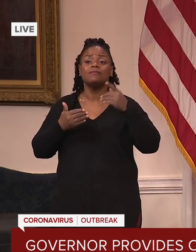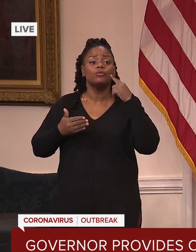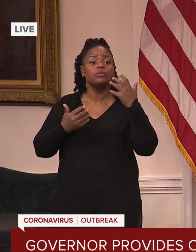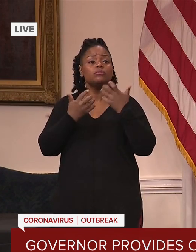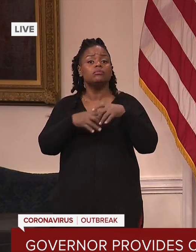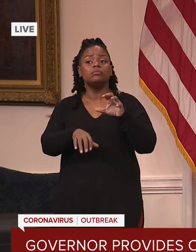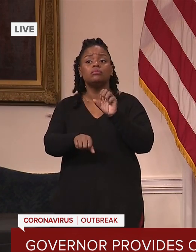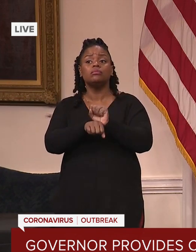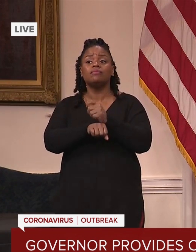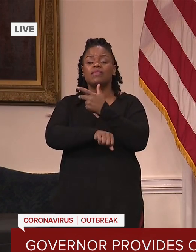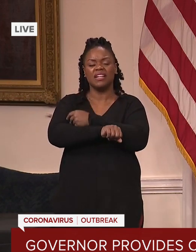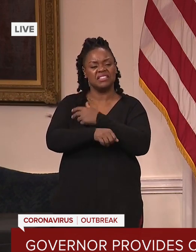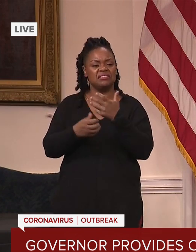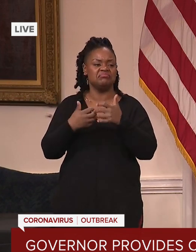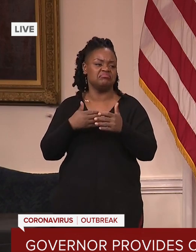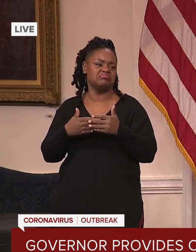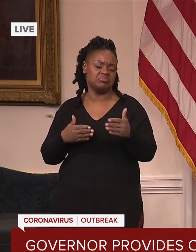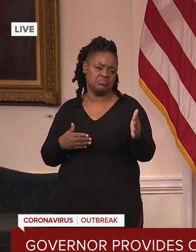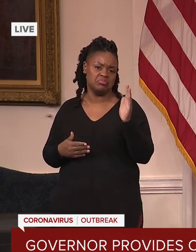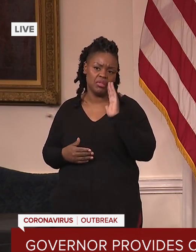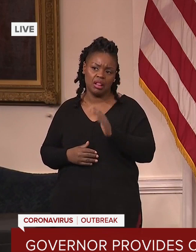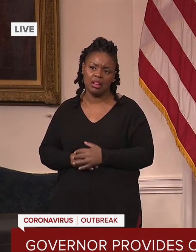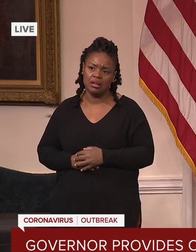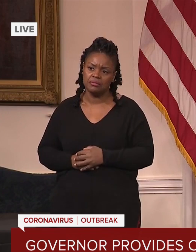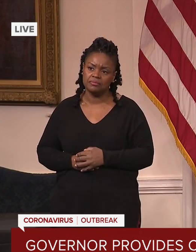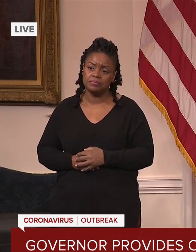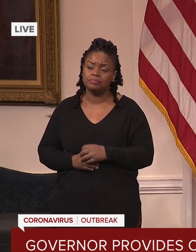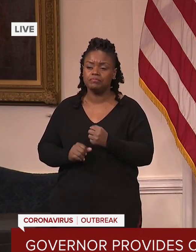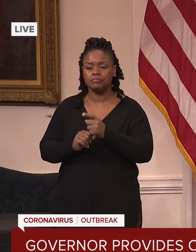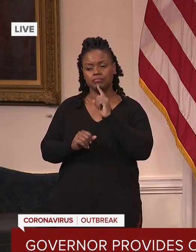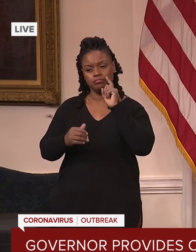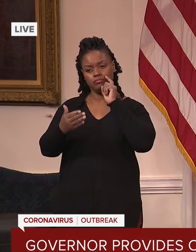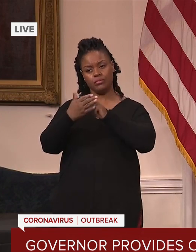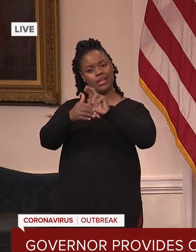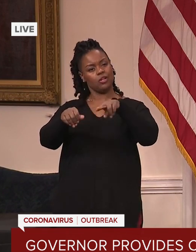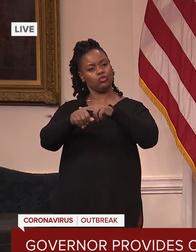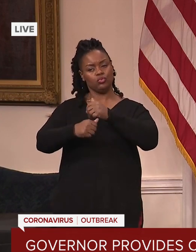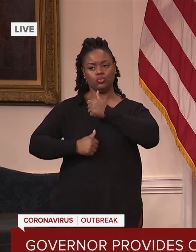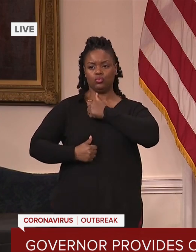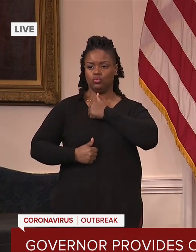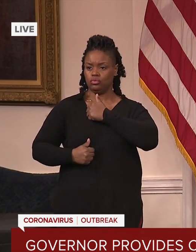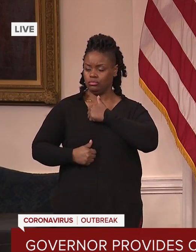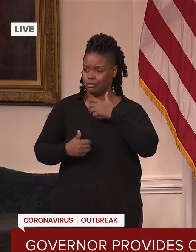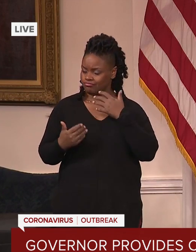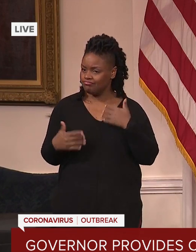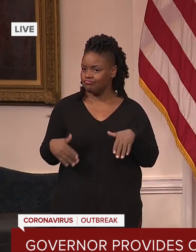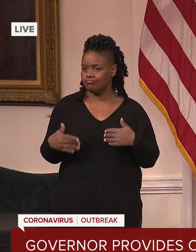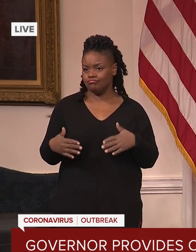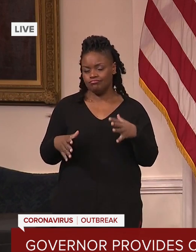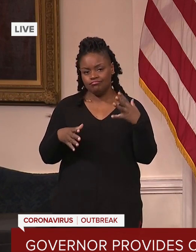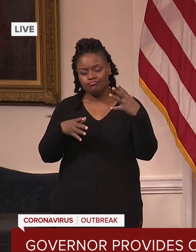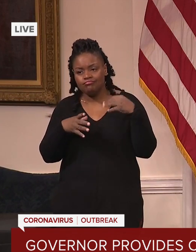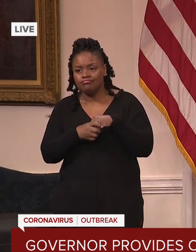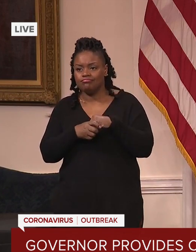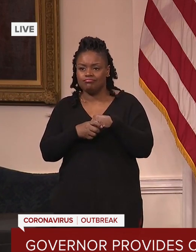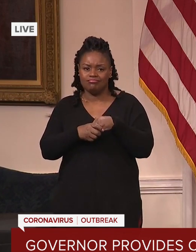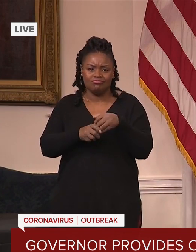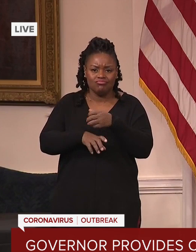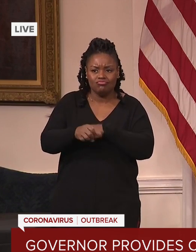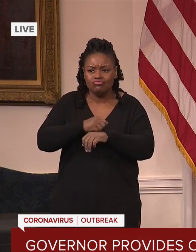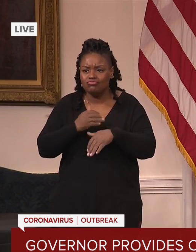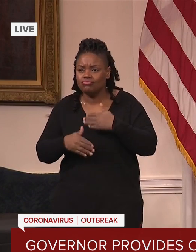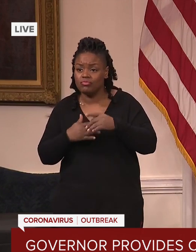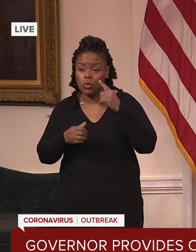We also want to appreciate, of course, the National Guard for standing up to support their efforts. Local health departments have been working